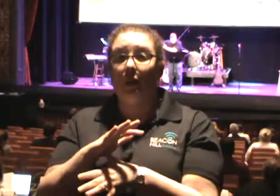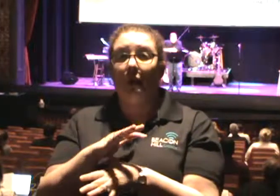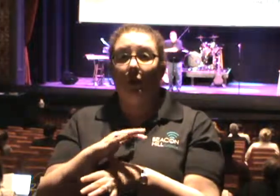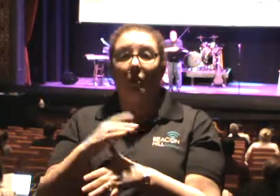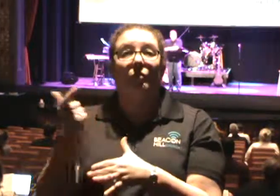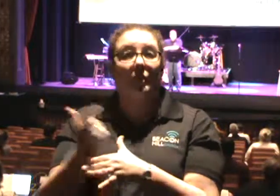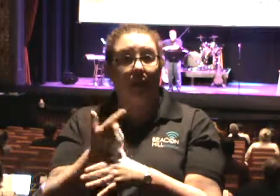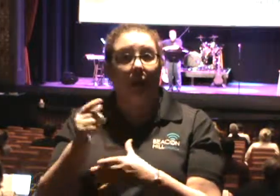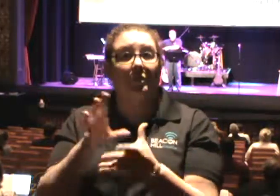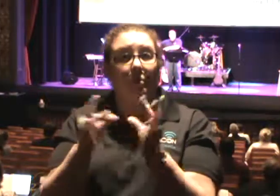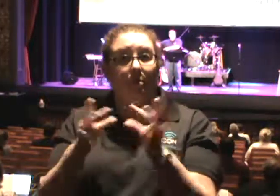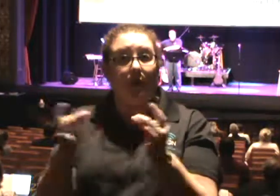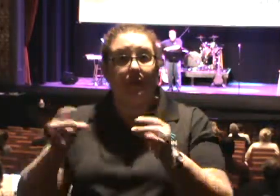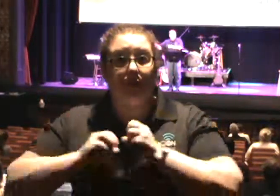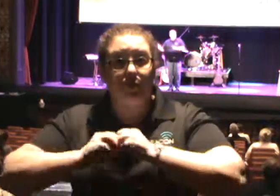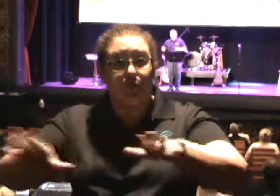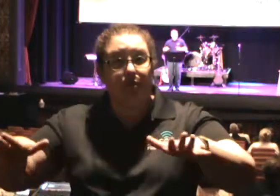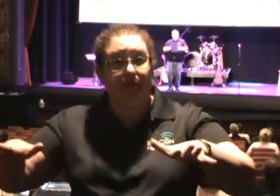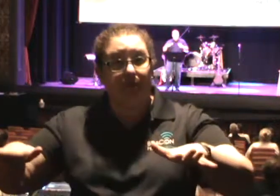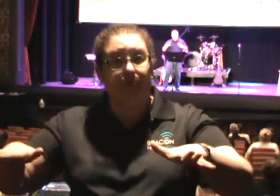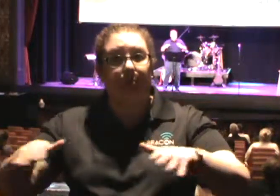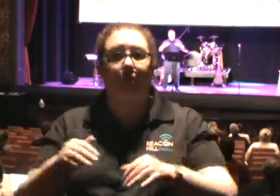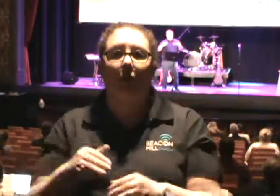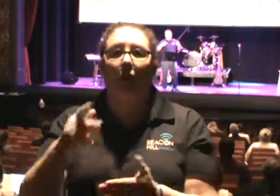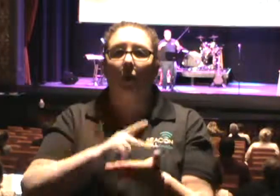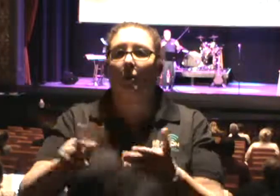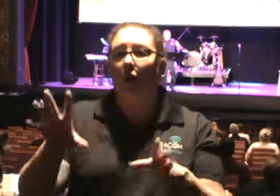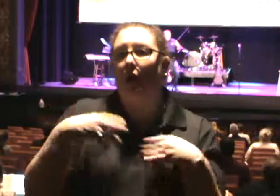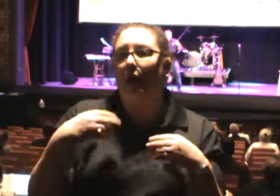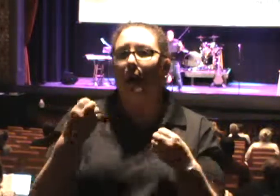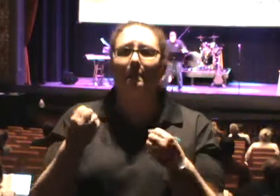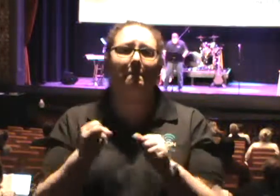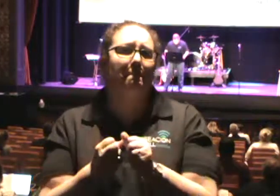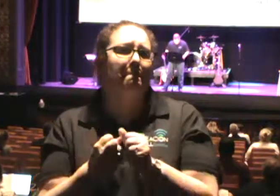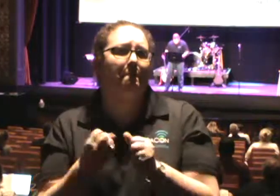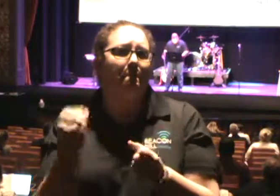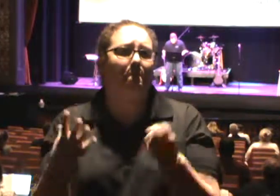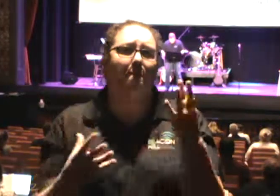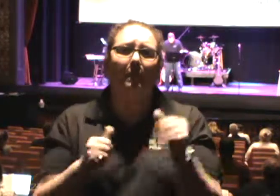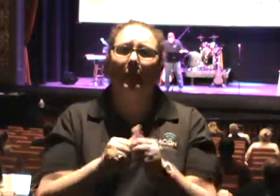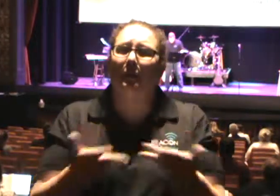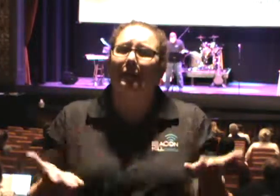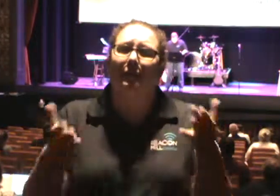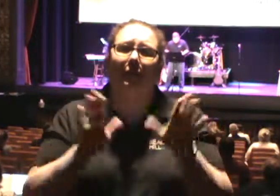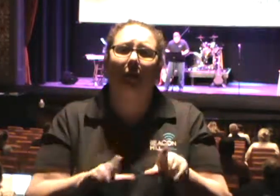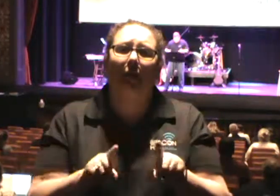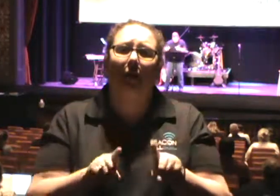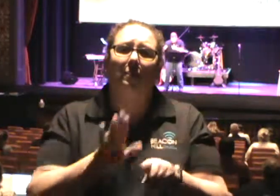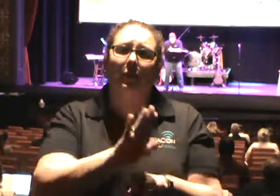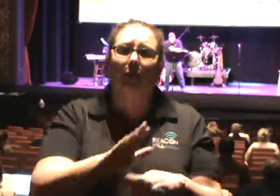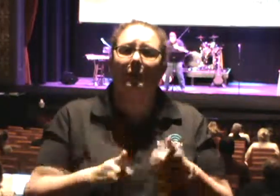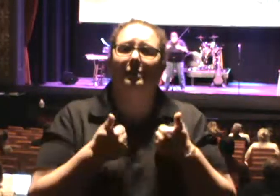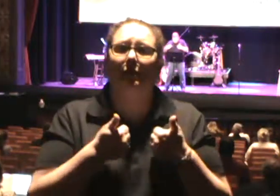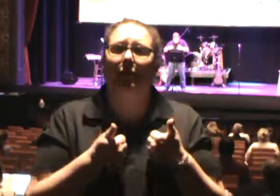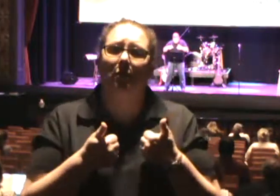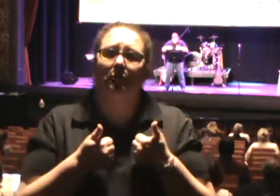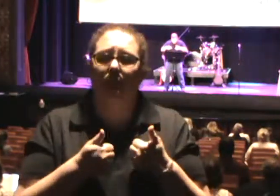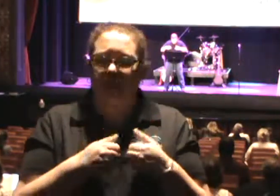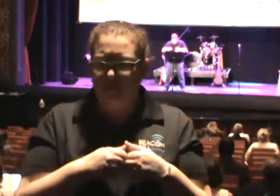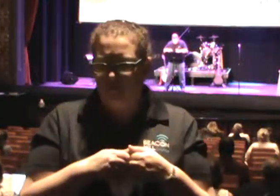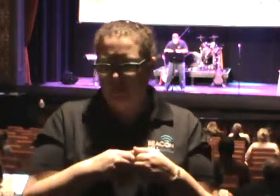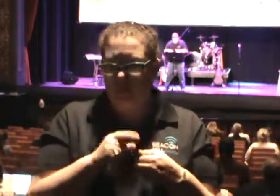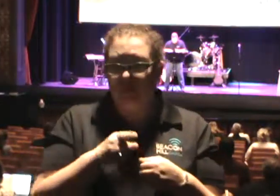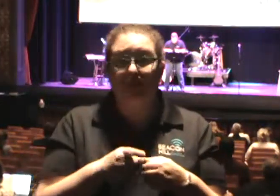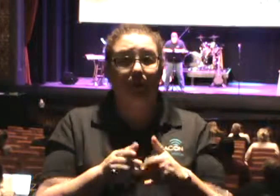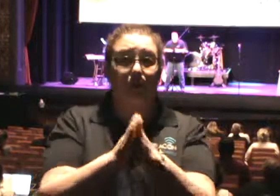message out. Paul had a lot of stuff going on in his life, but his request certainly wasn't